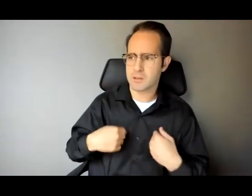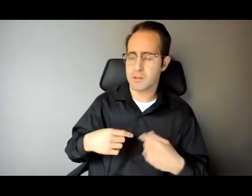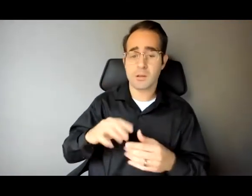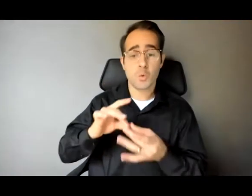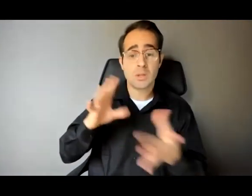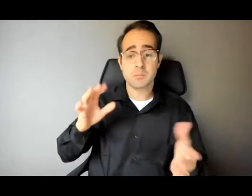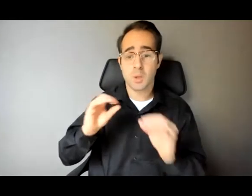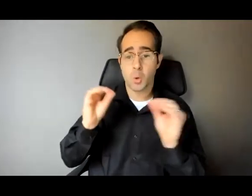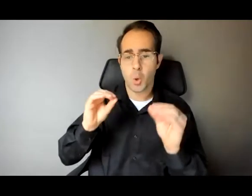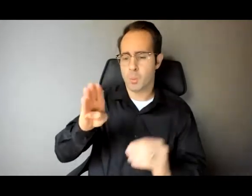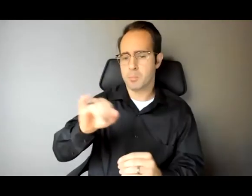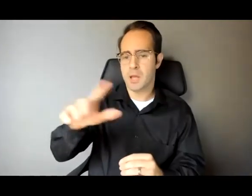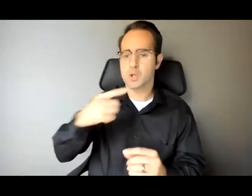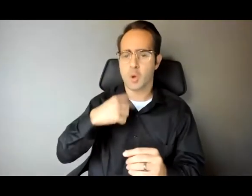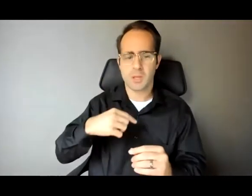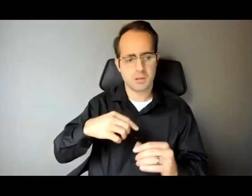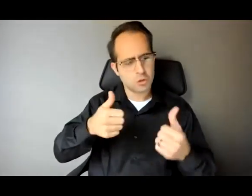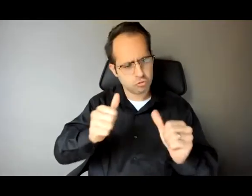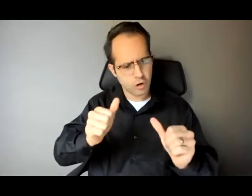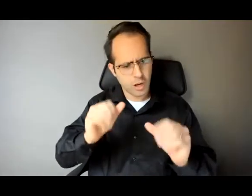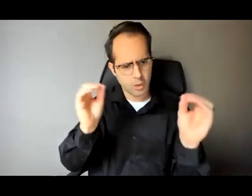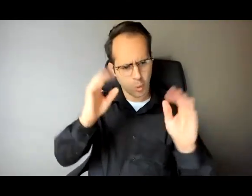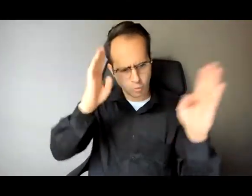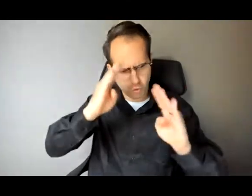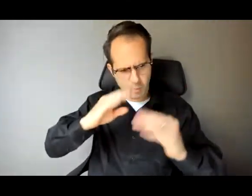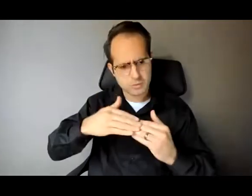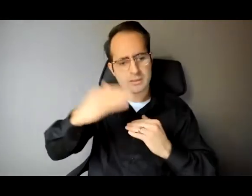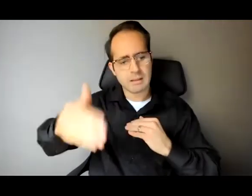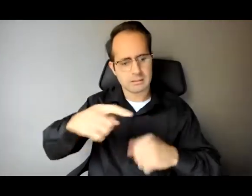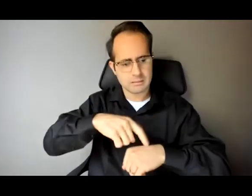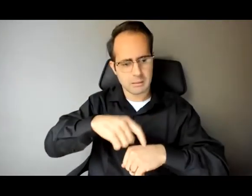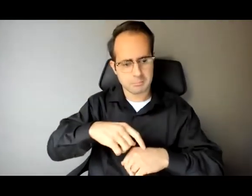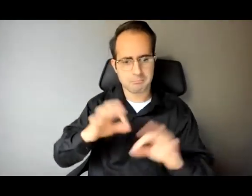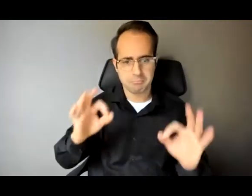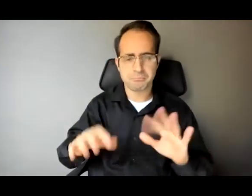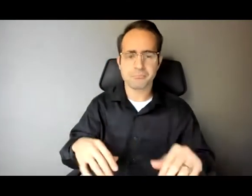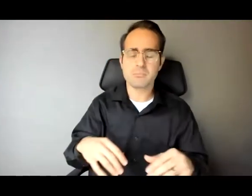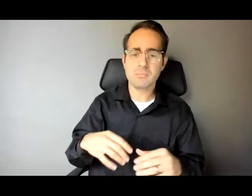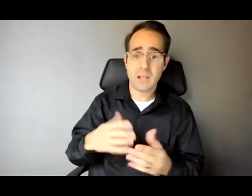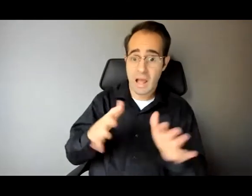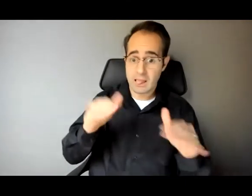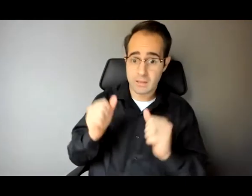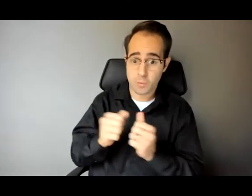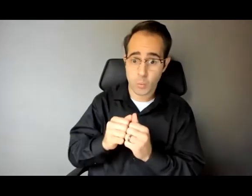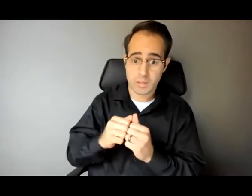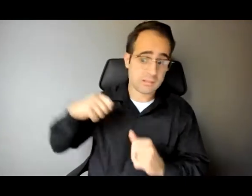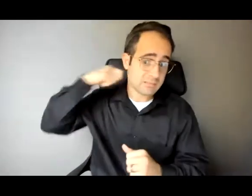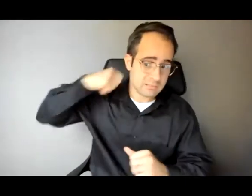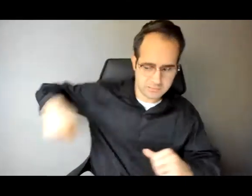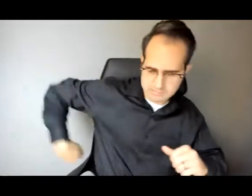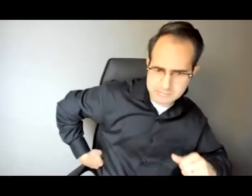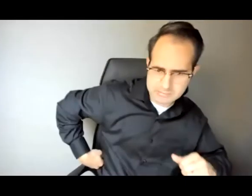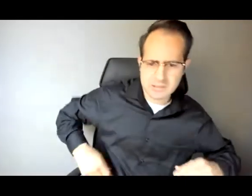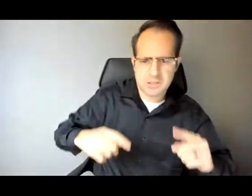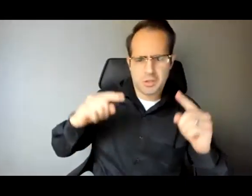court date. I left my stint on Rikers with stab wounds on my neck, my lower back and the back of my head and what felt like an